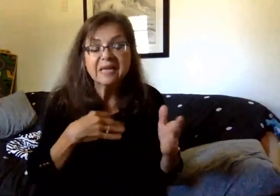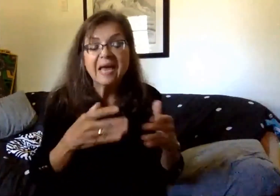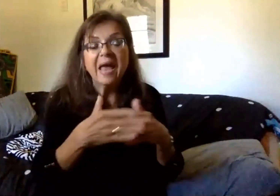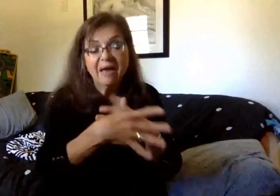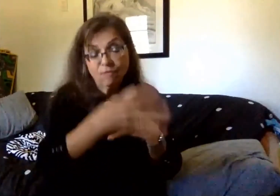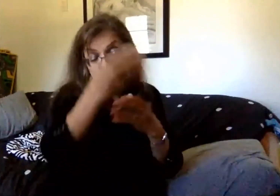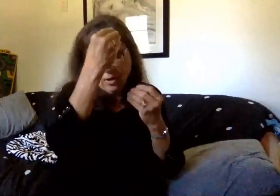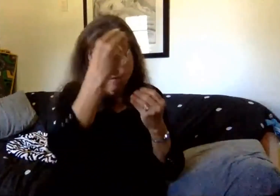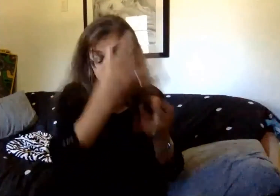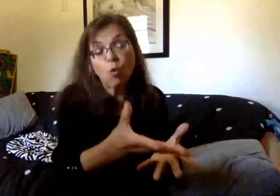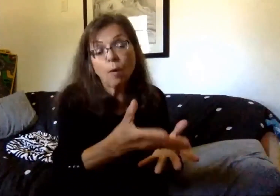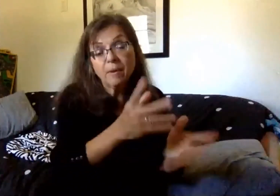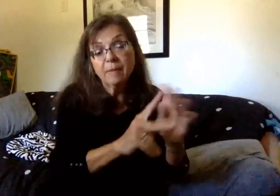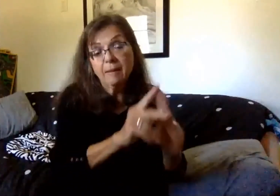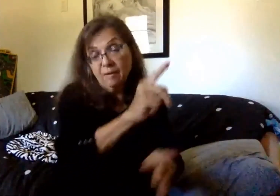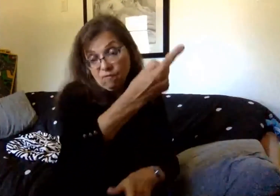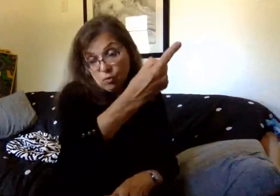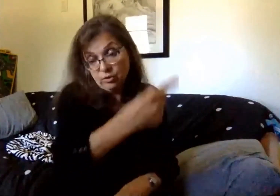and families first.